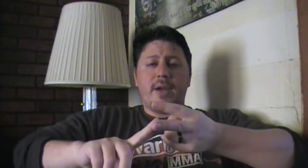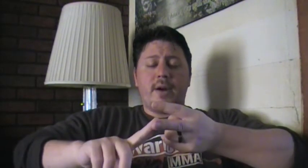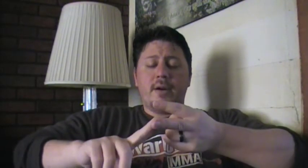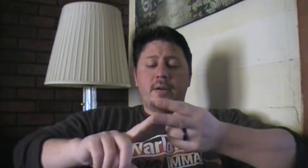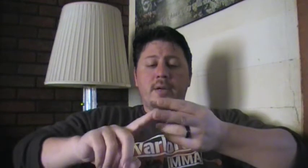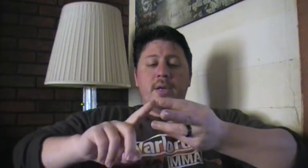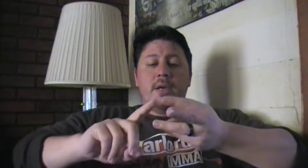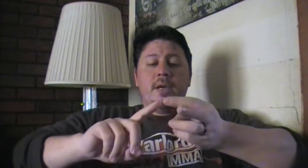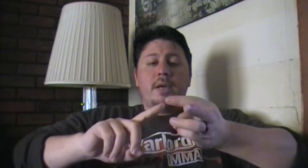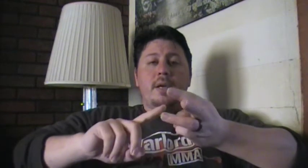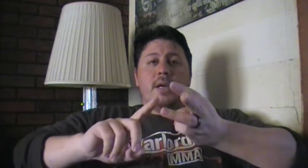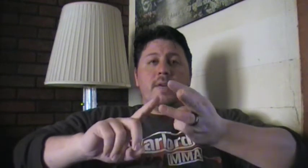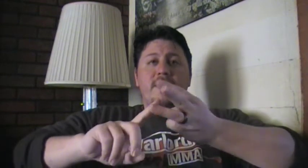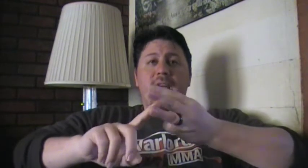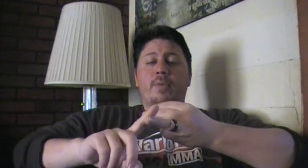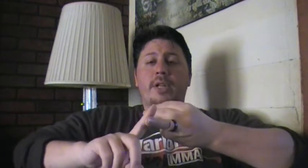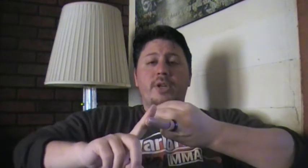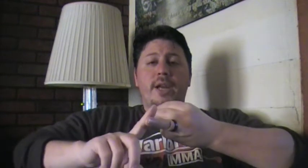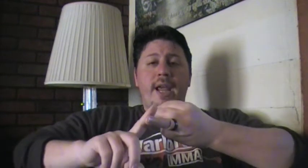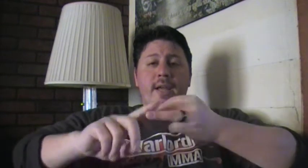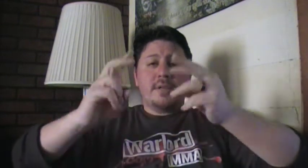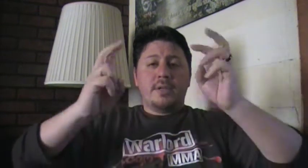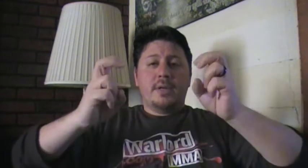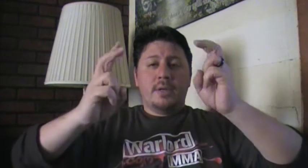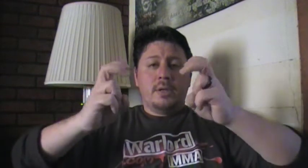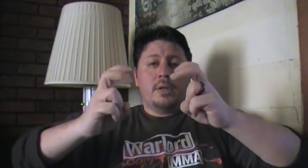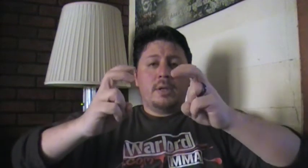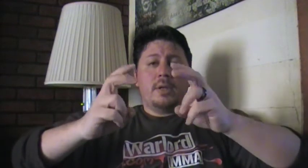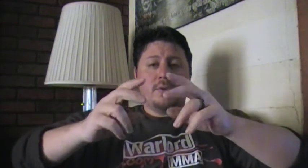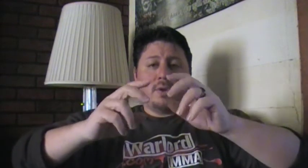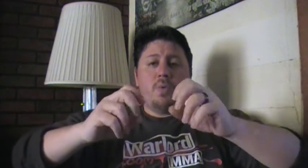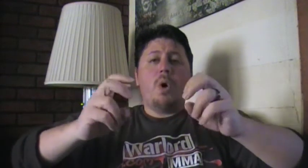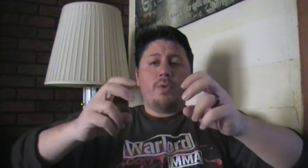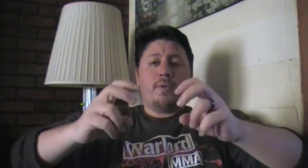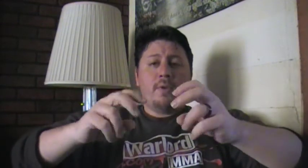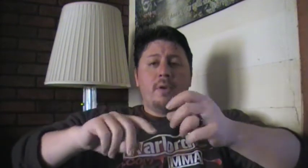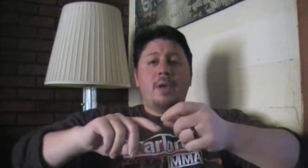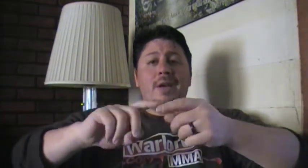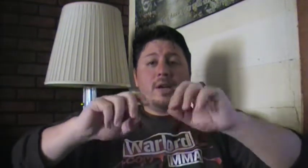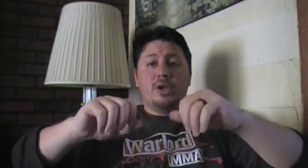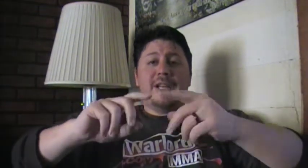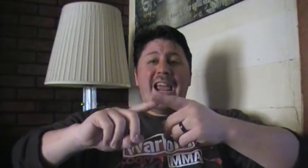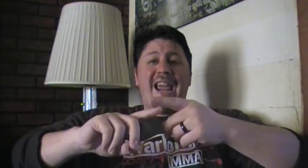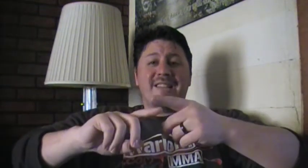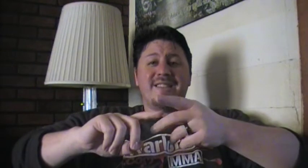are. If he's got really good hands, those are quotes, good hands.